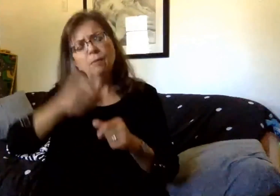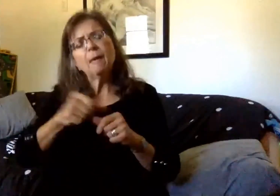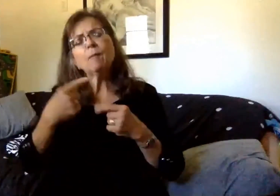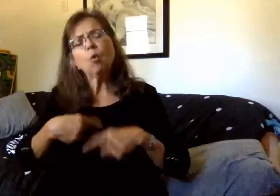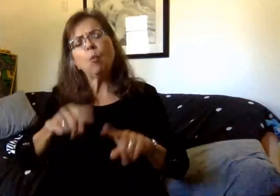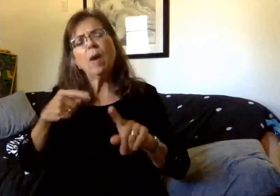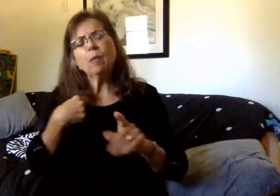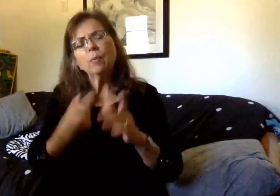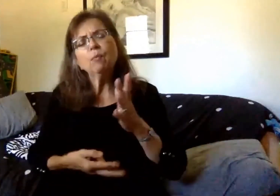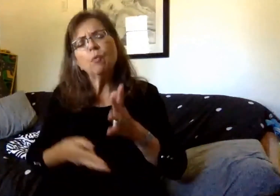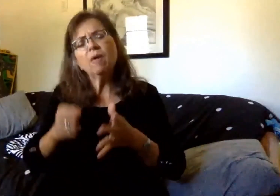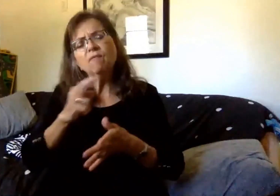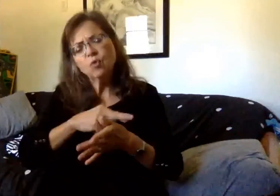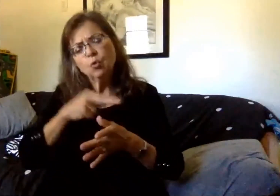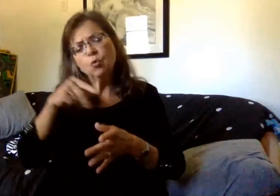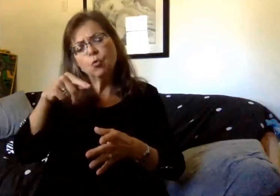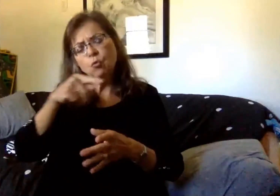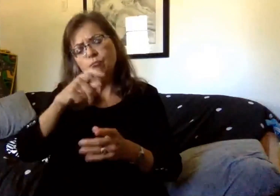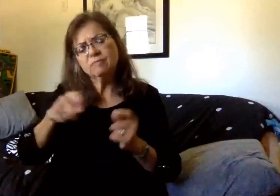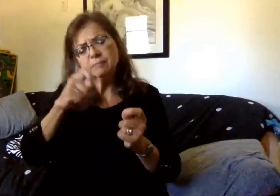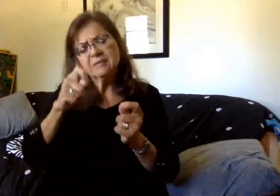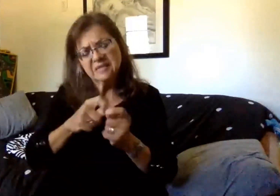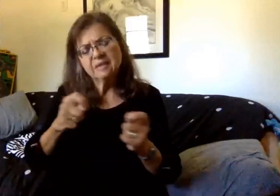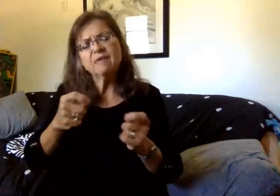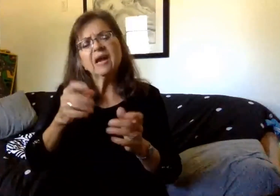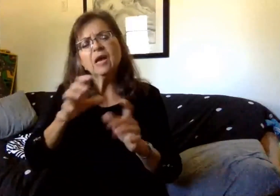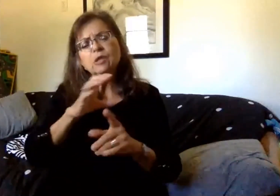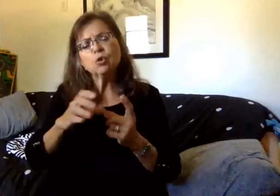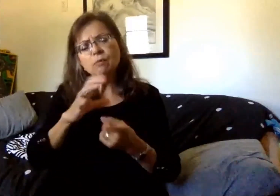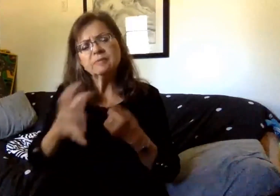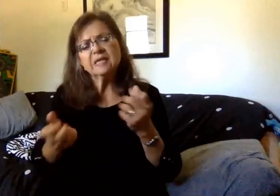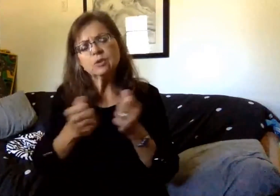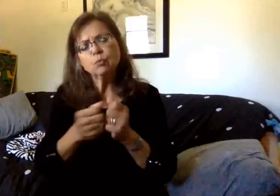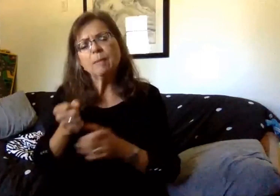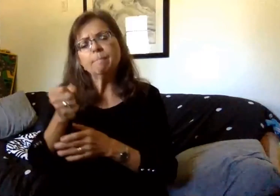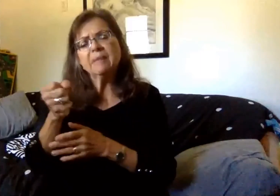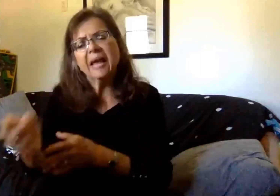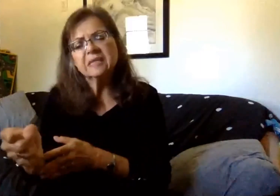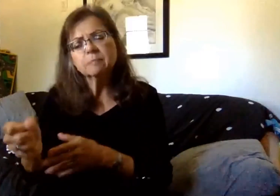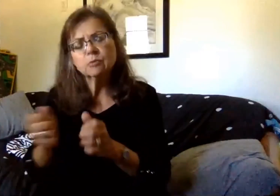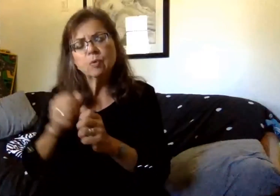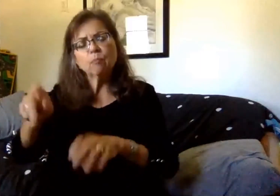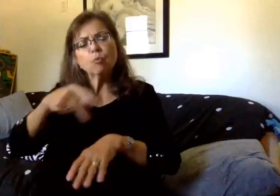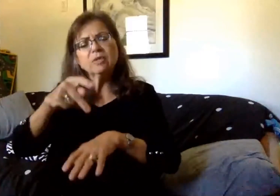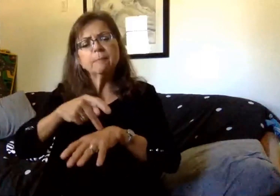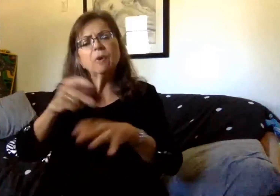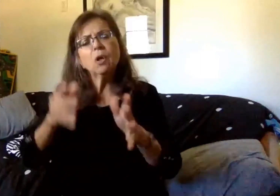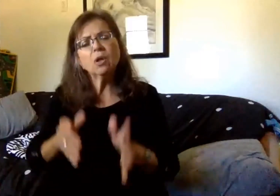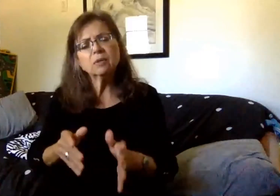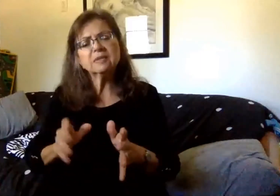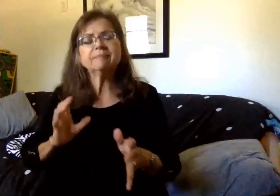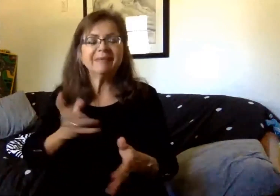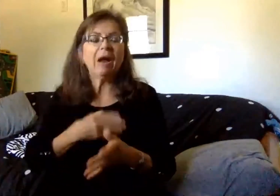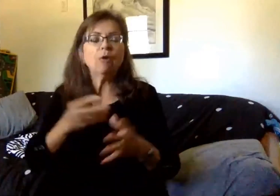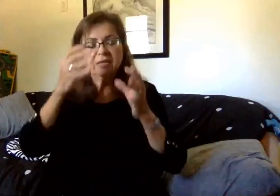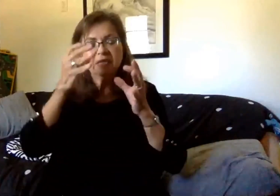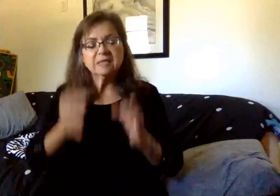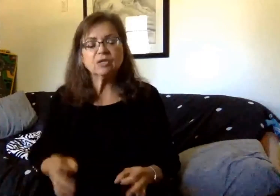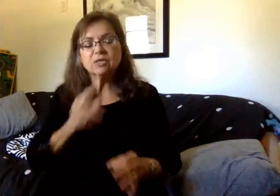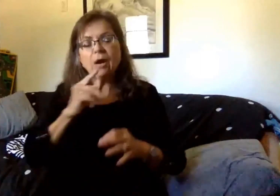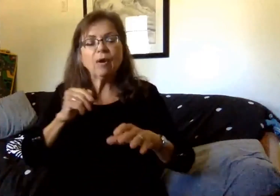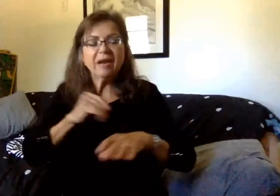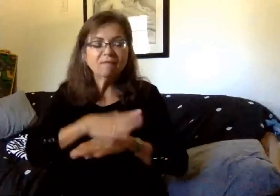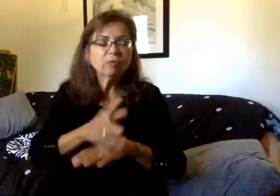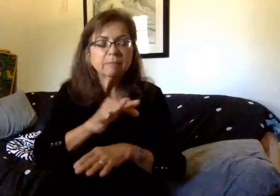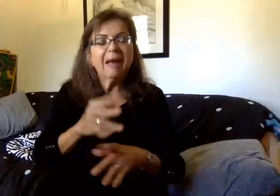reviewing the extenuating circumstances with grouping placements with our principals, our decisions are really influenced by maintaining a balanced